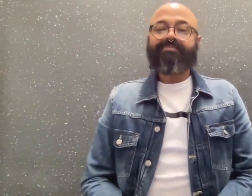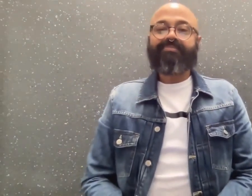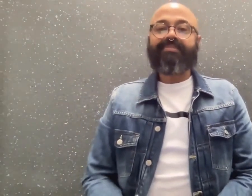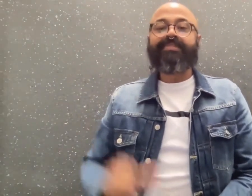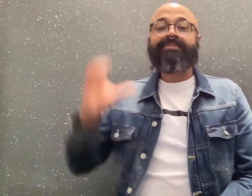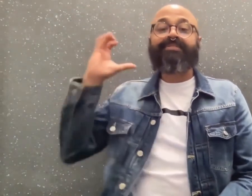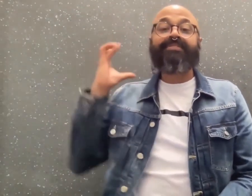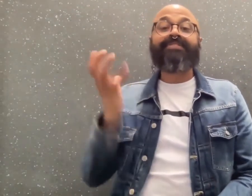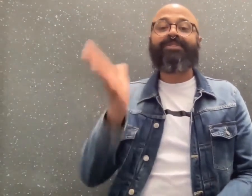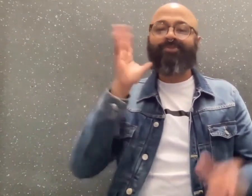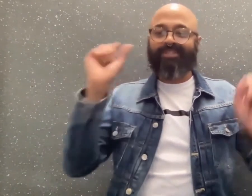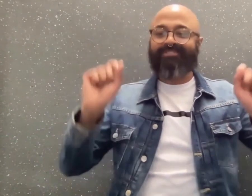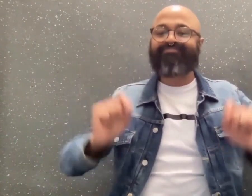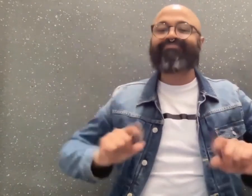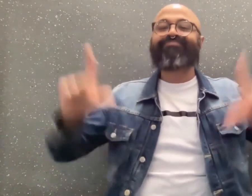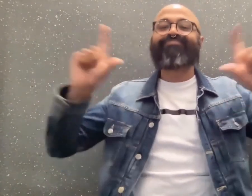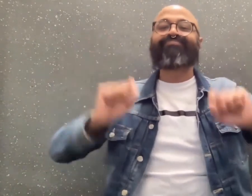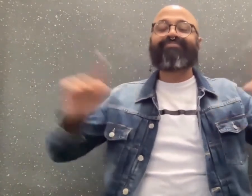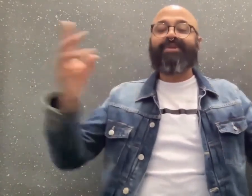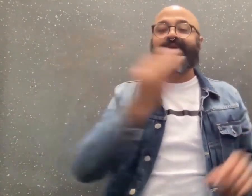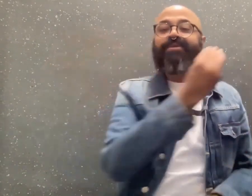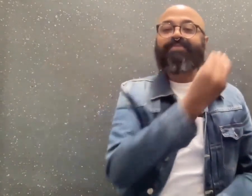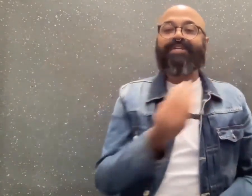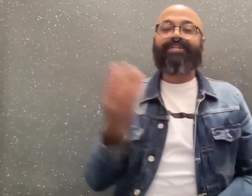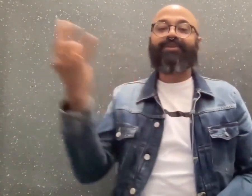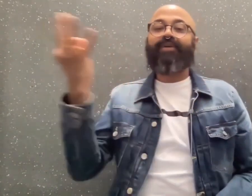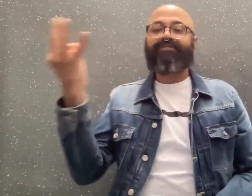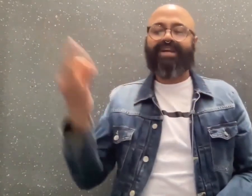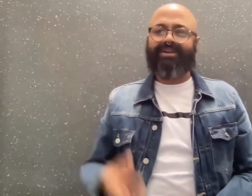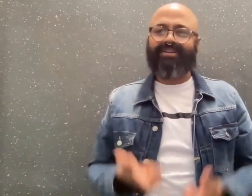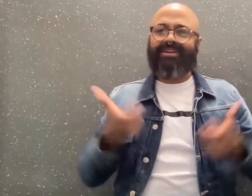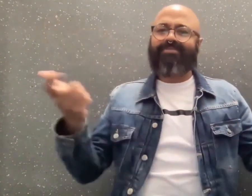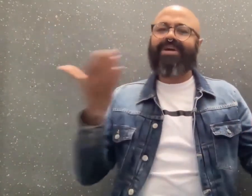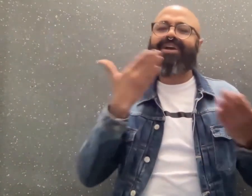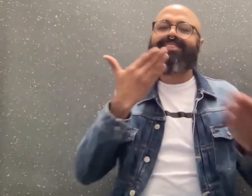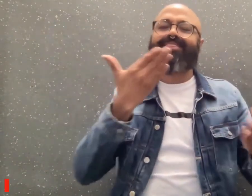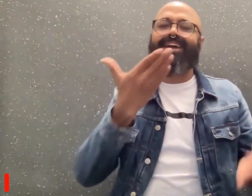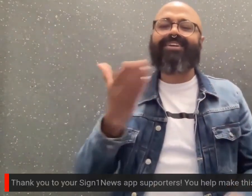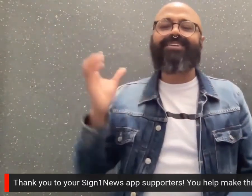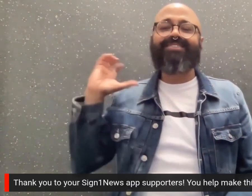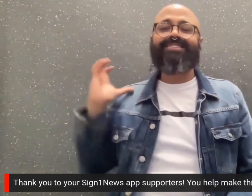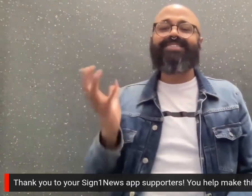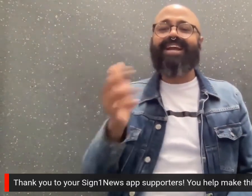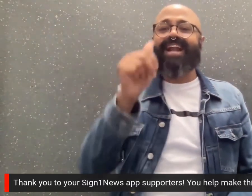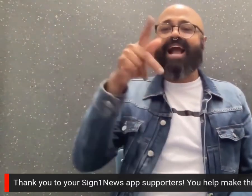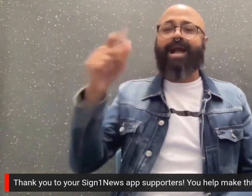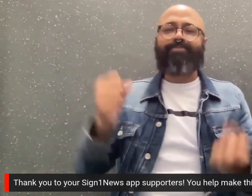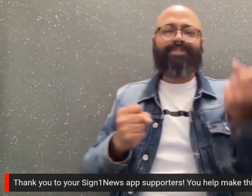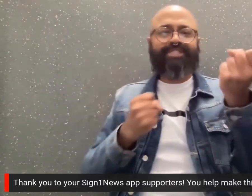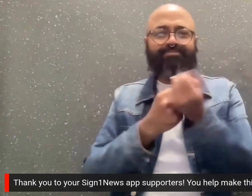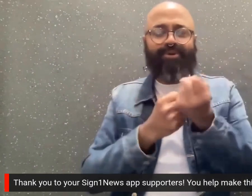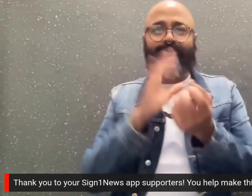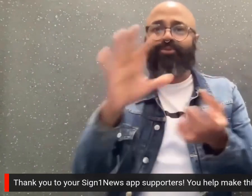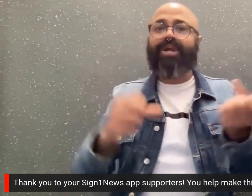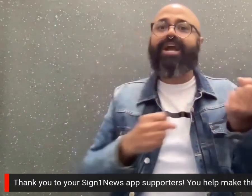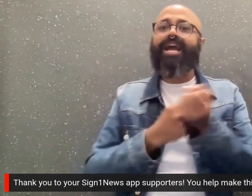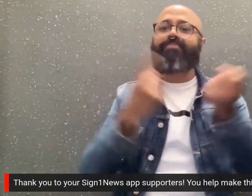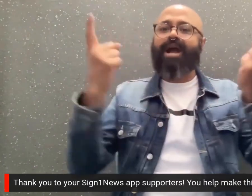Sign1News will be broadcasting updates Monday through Friday. A big thank you to our Sign1News app supporters. You helped make this broadcast happen.